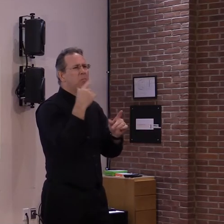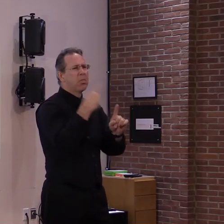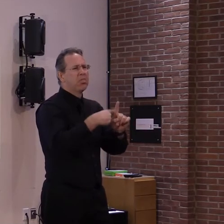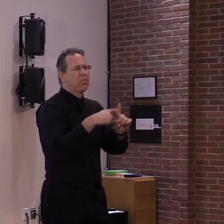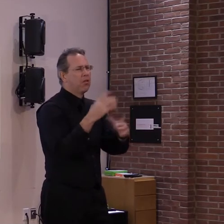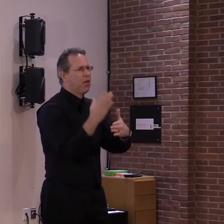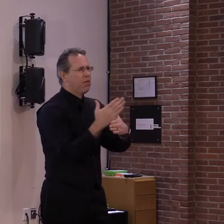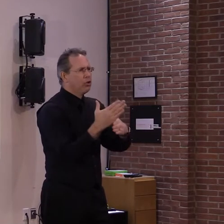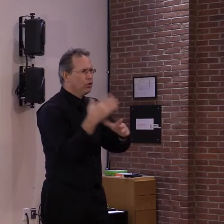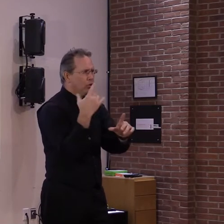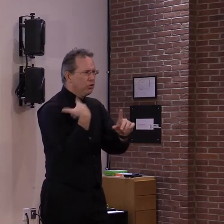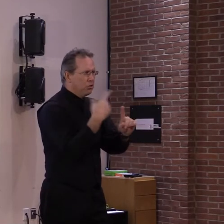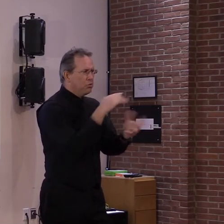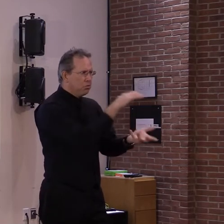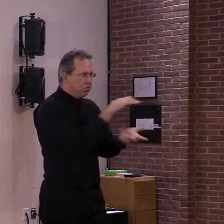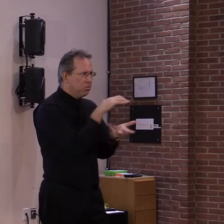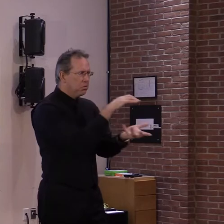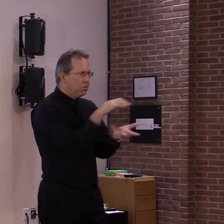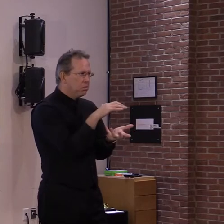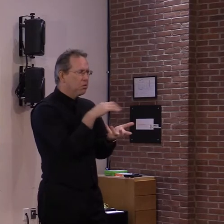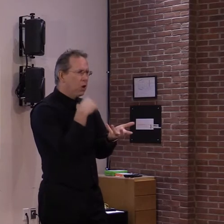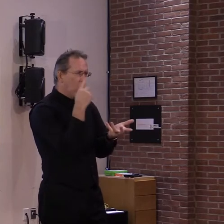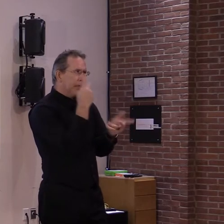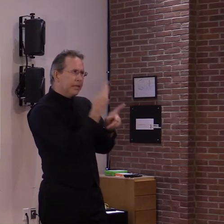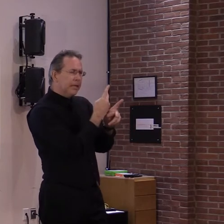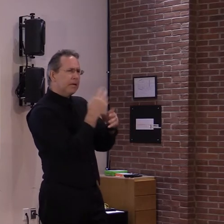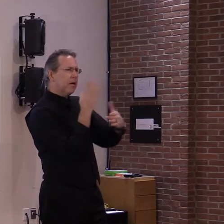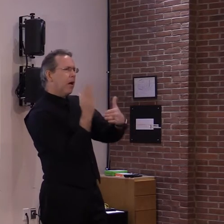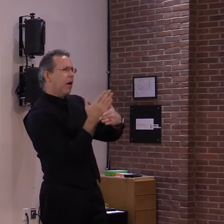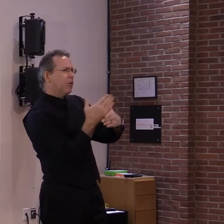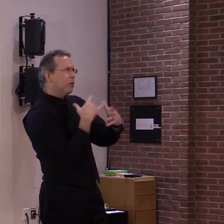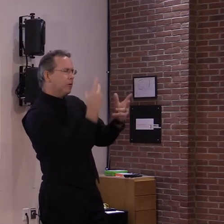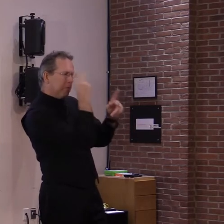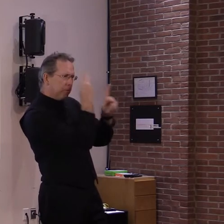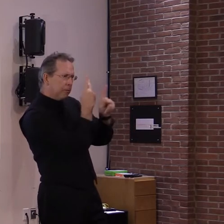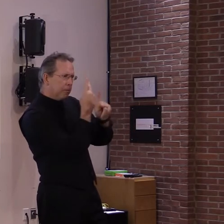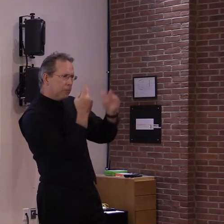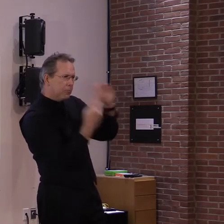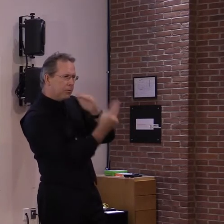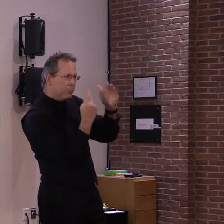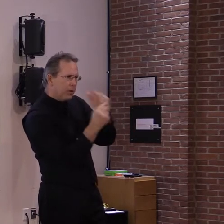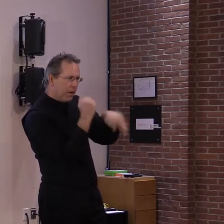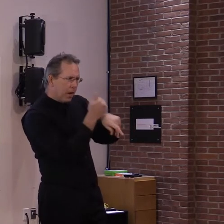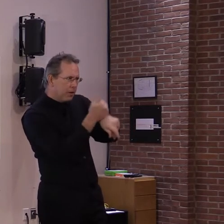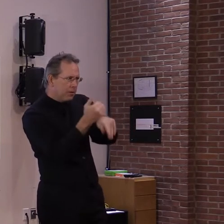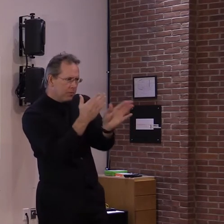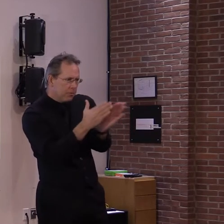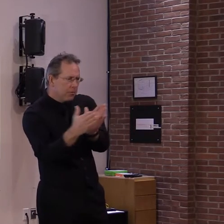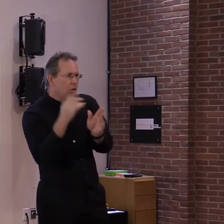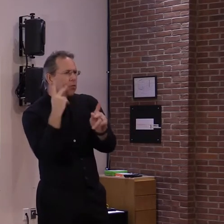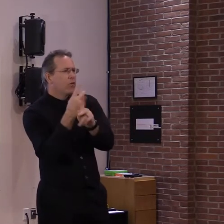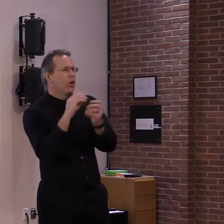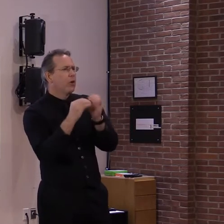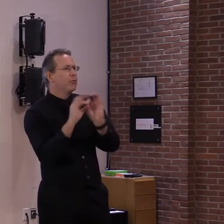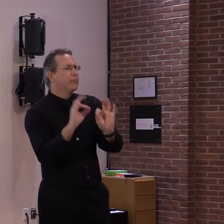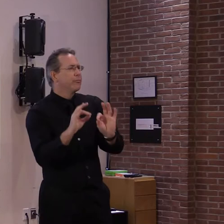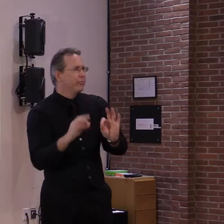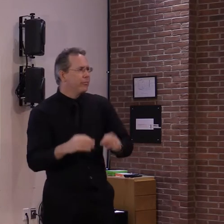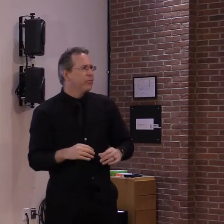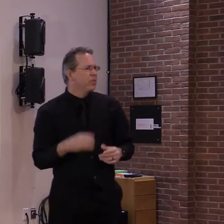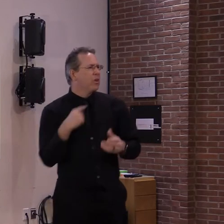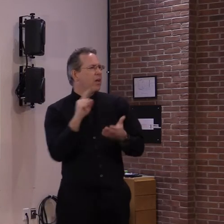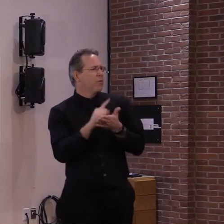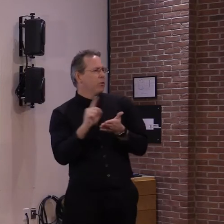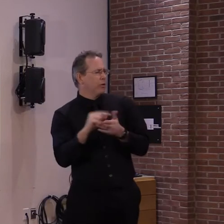coming in on that. So that's what our plan is based on. Thank you. Thank you. Okay. And, Governor,